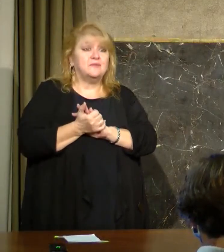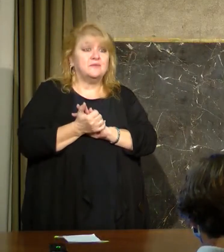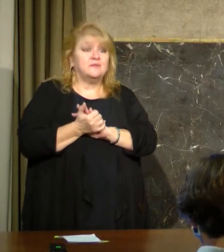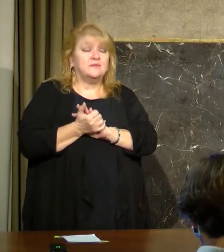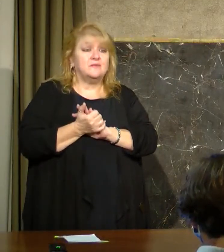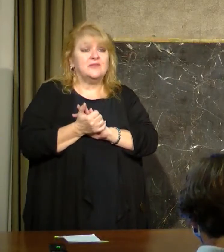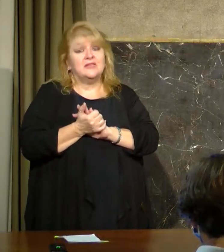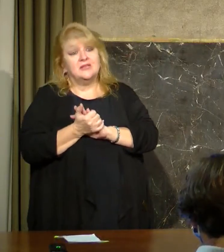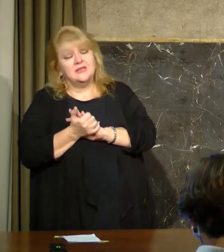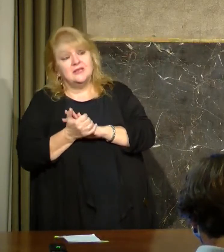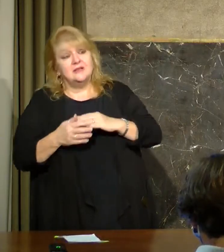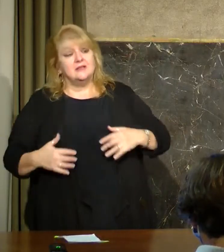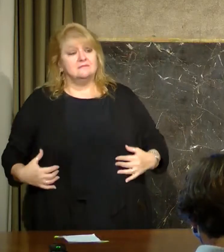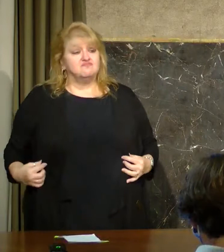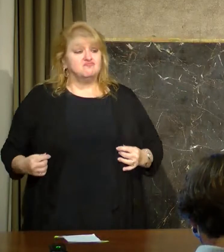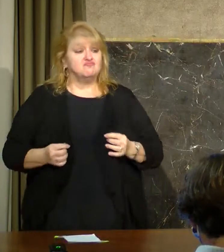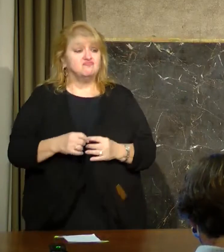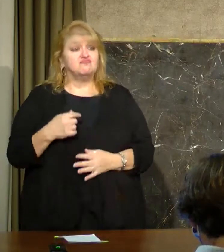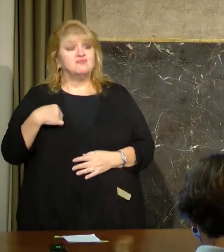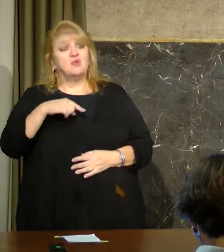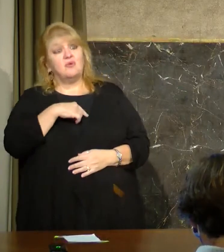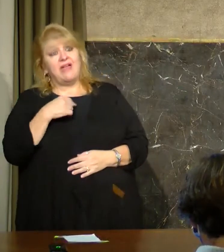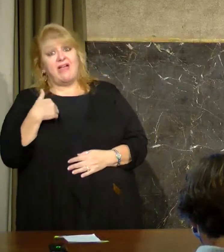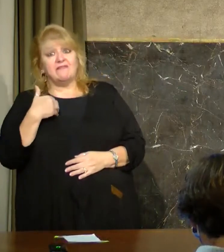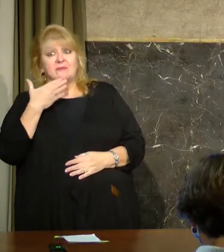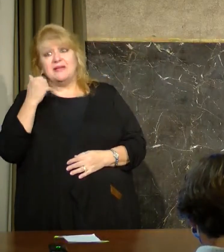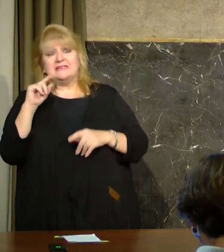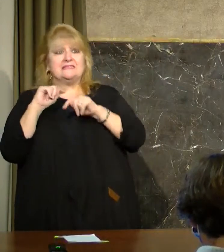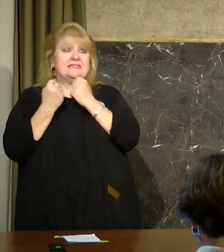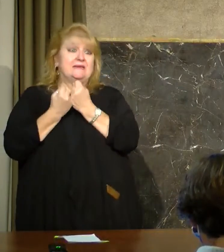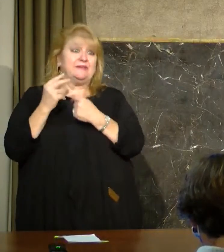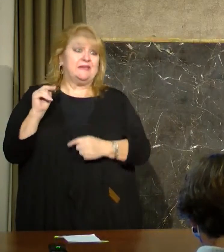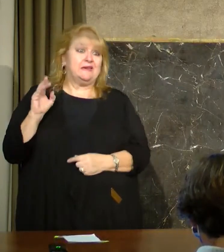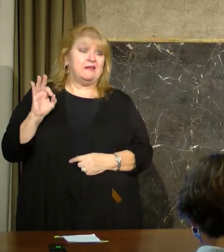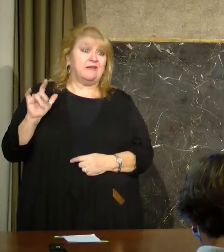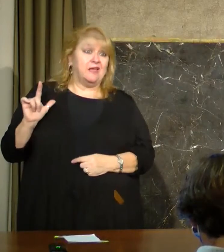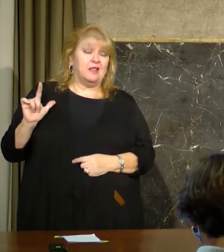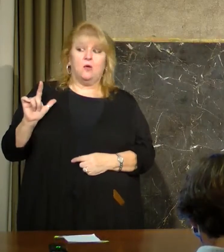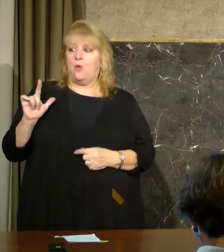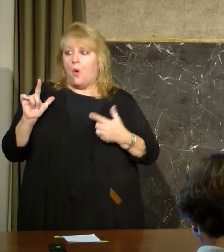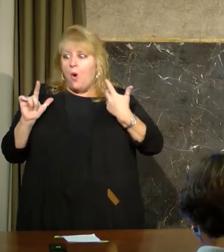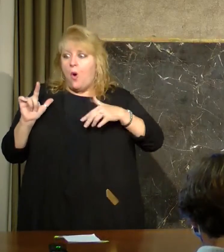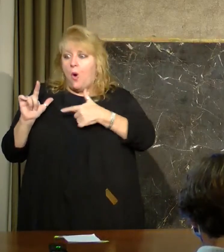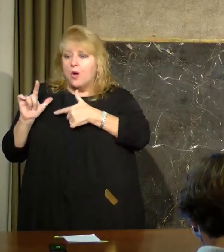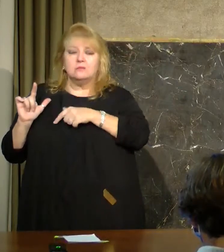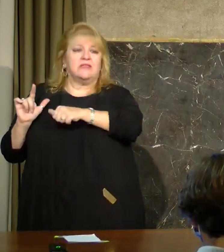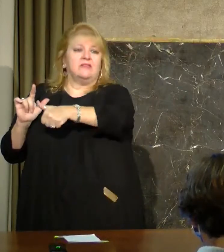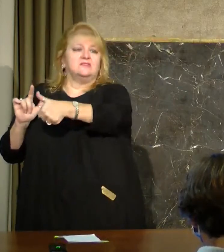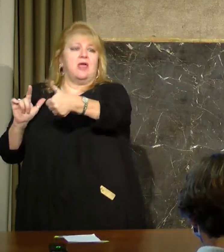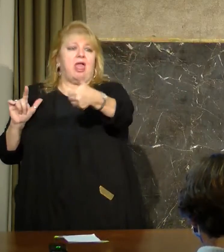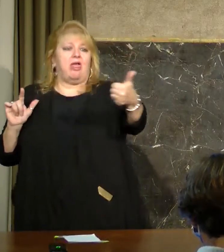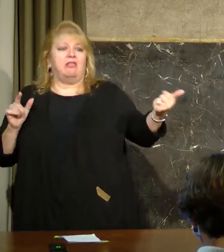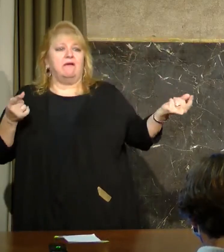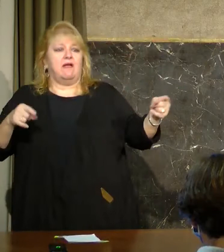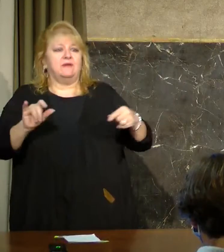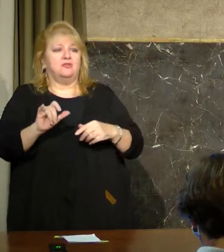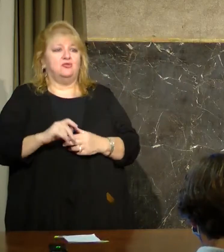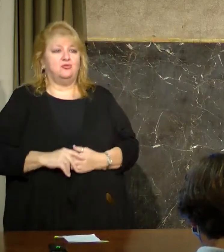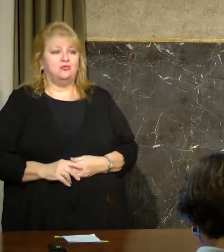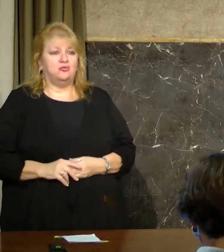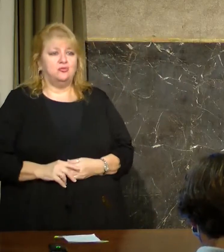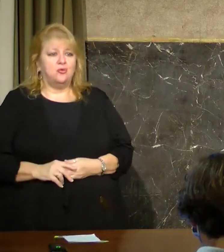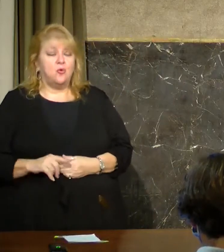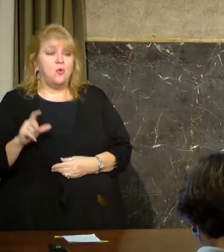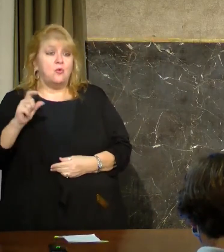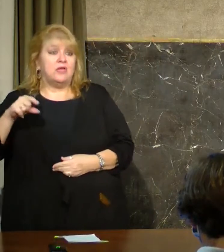starting up the best team in the NFL. There's a lot going on, on the good end of bad. And we need people to keep their